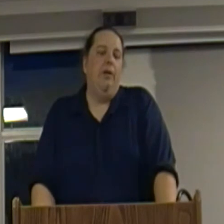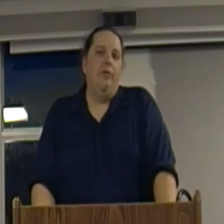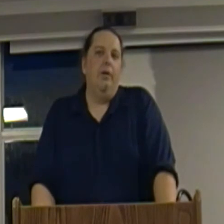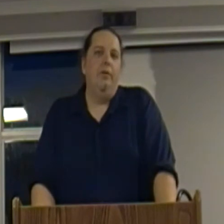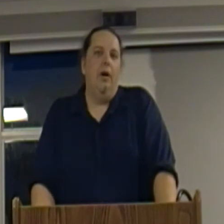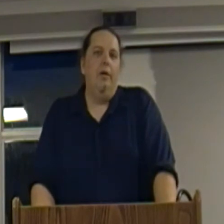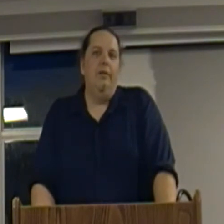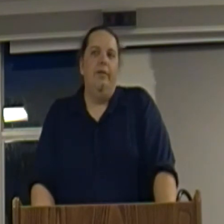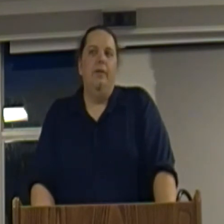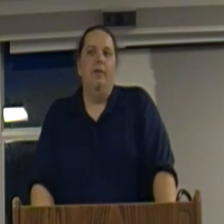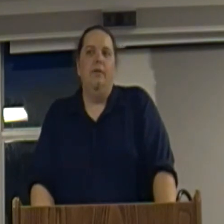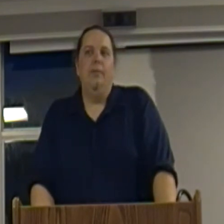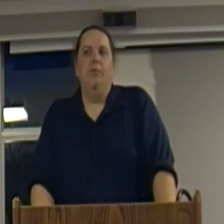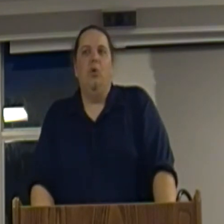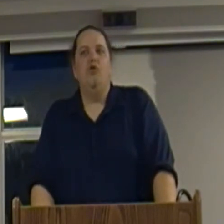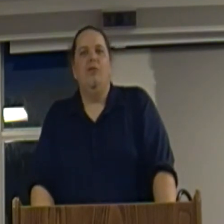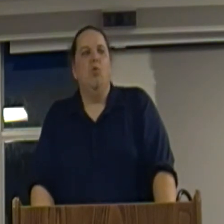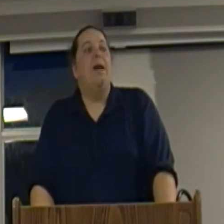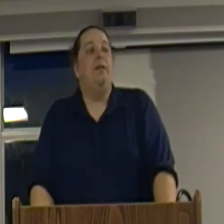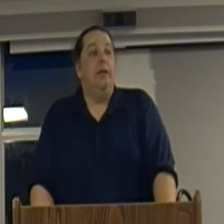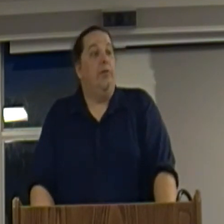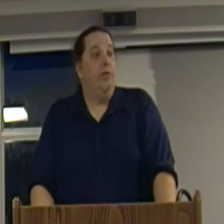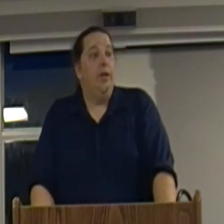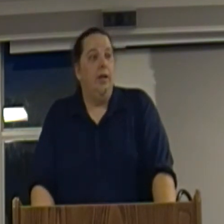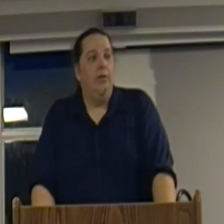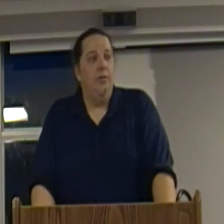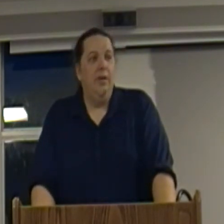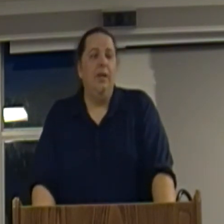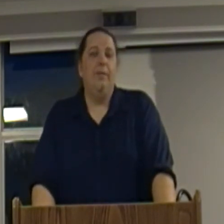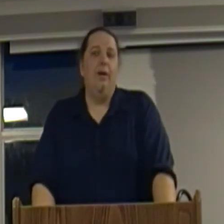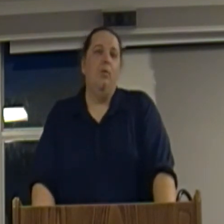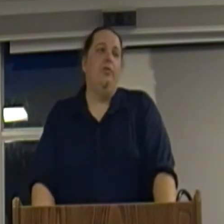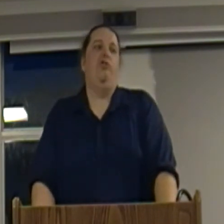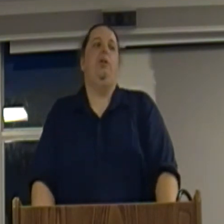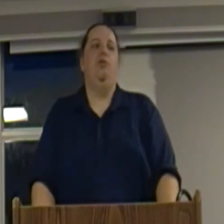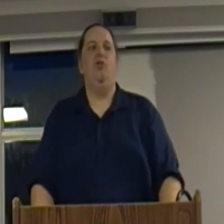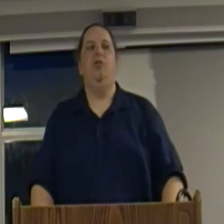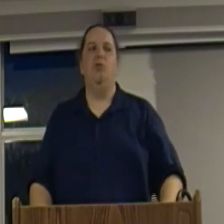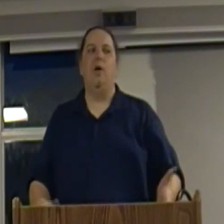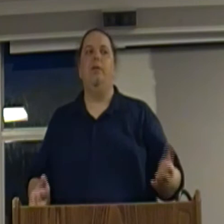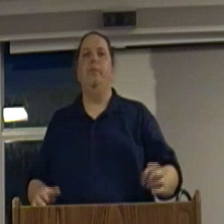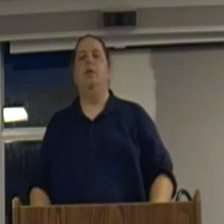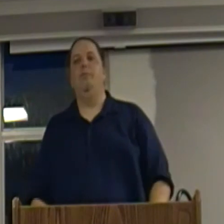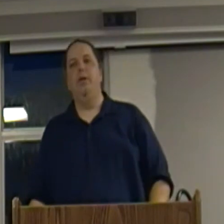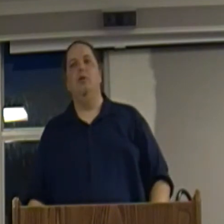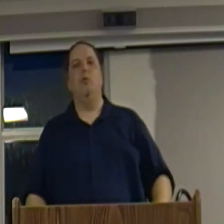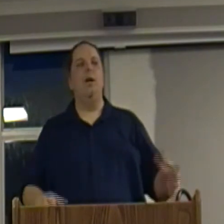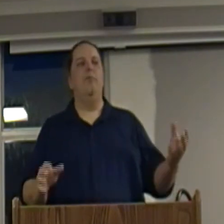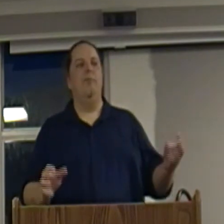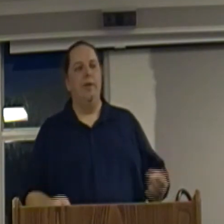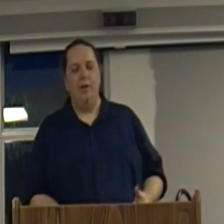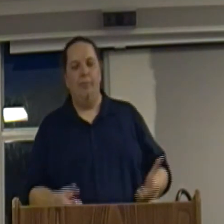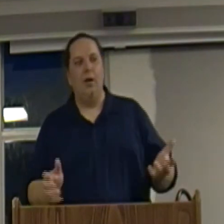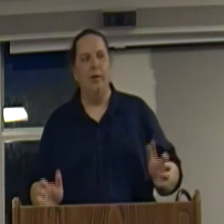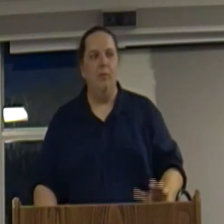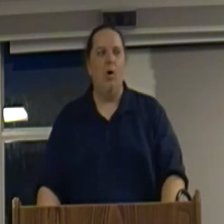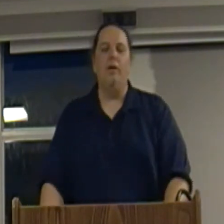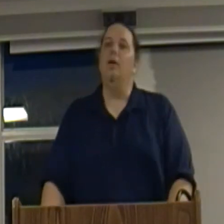based on the proportion of rottedness it is. I mean, think about it. What's cheese? Cheese is rotted milk. Beer is rotted, you know, barley and water.